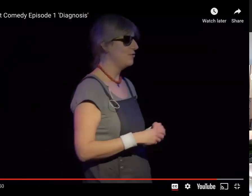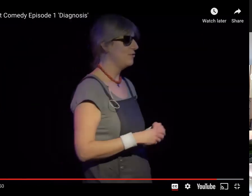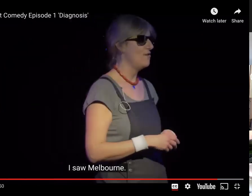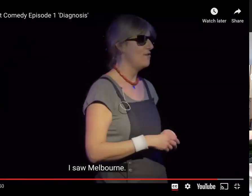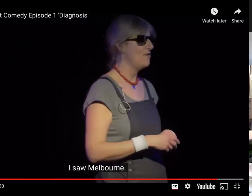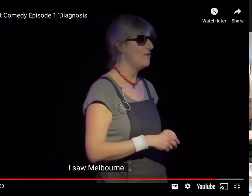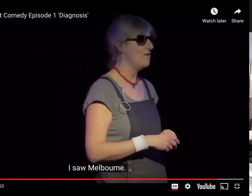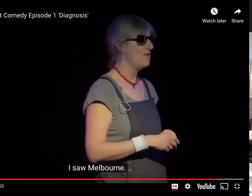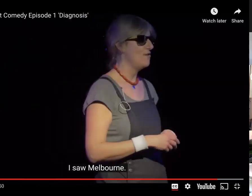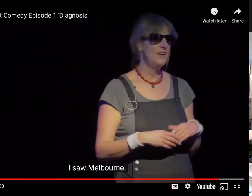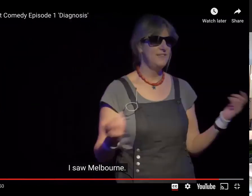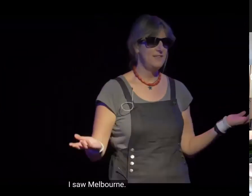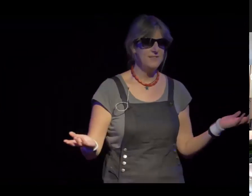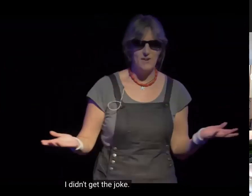Melbourne, I didn't get the joy.